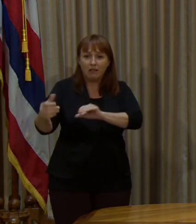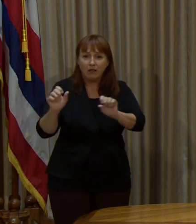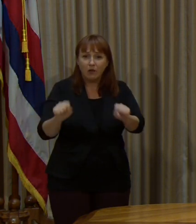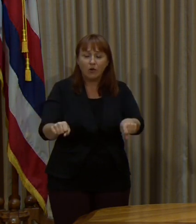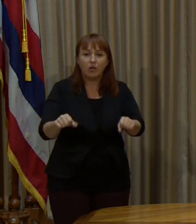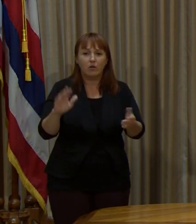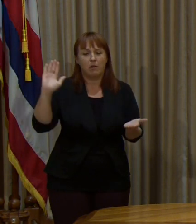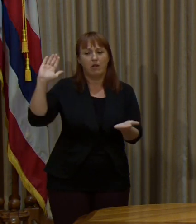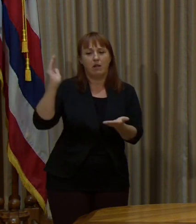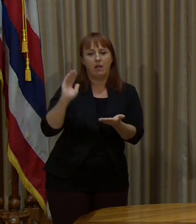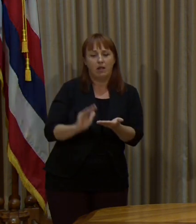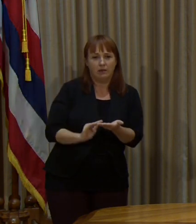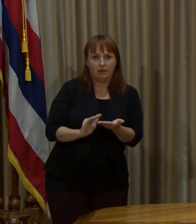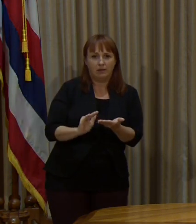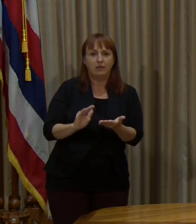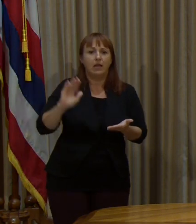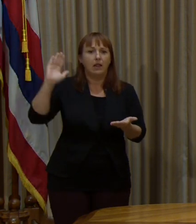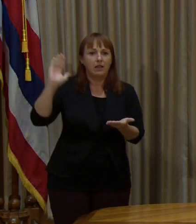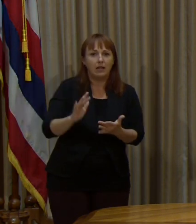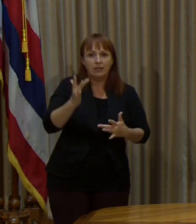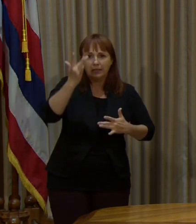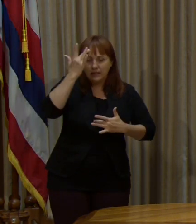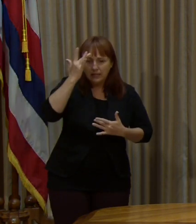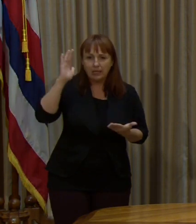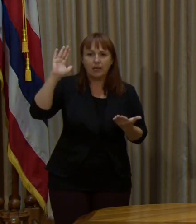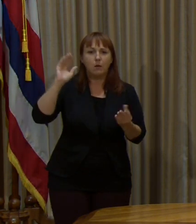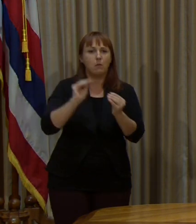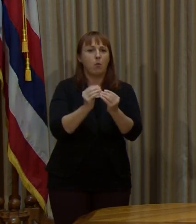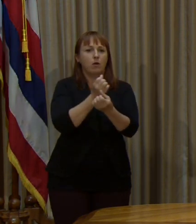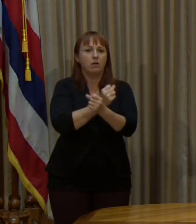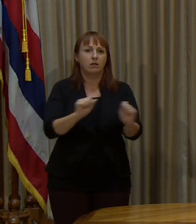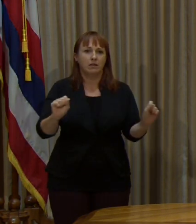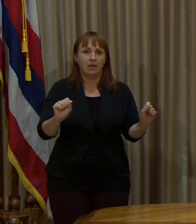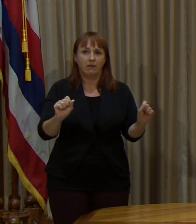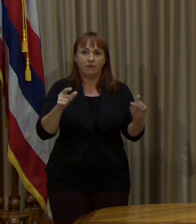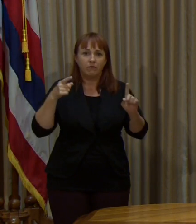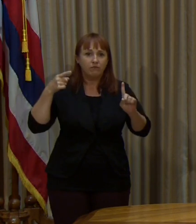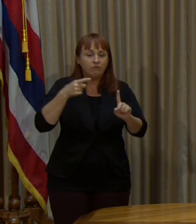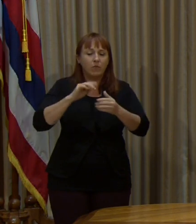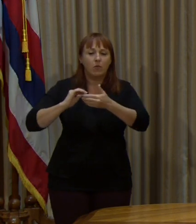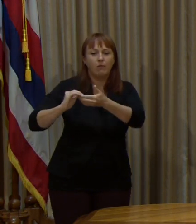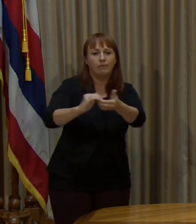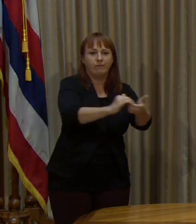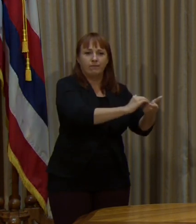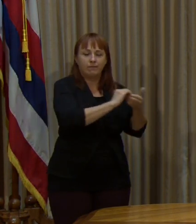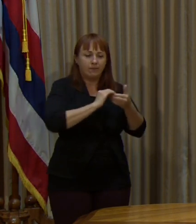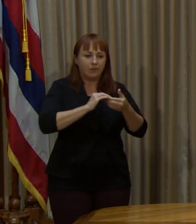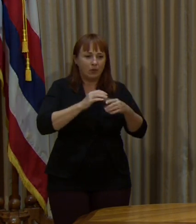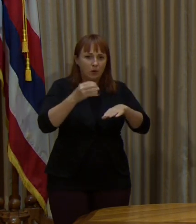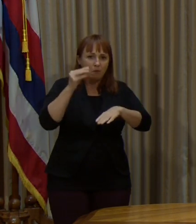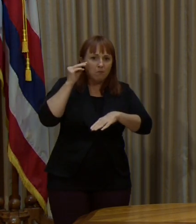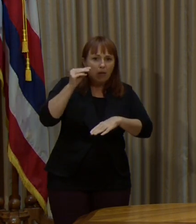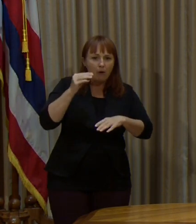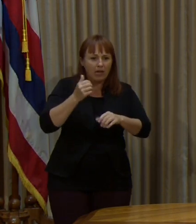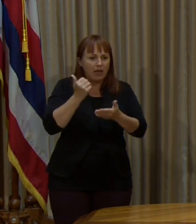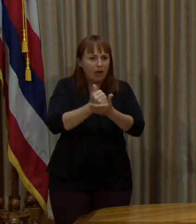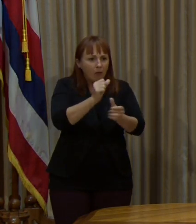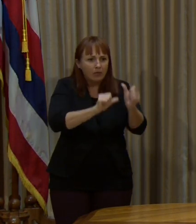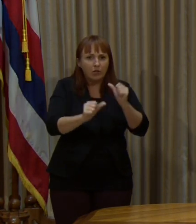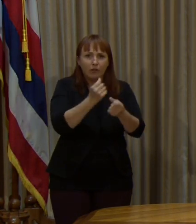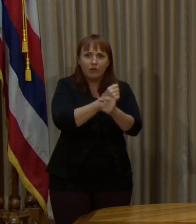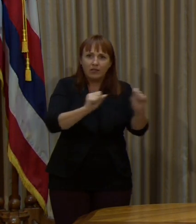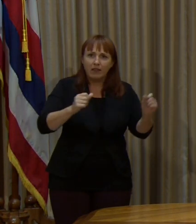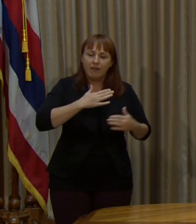be a lot milder. It's a lot safer. So let's work together. So I encourage everyone on Maui County and throughout the state to please